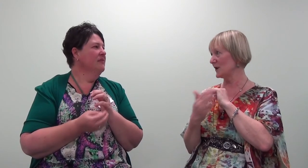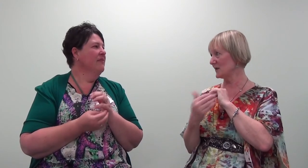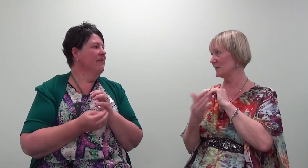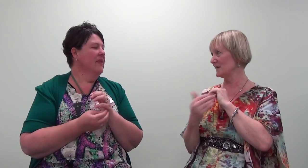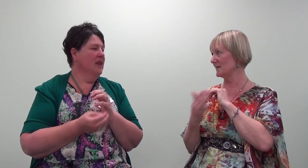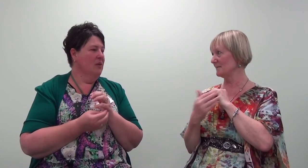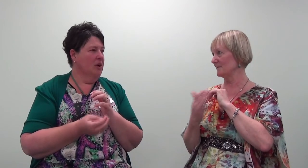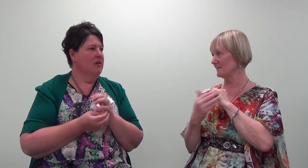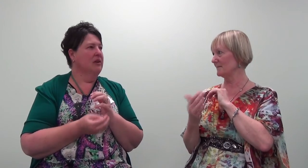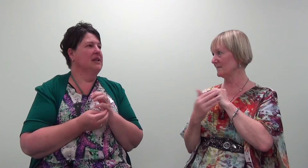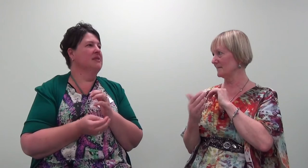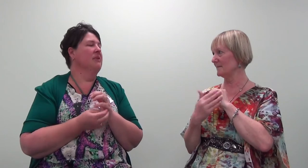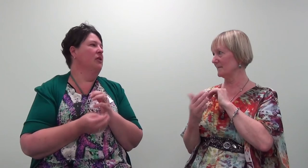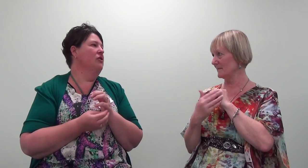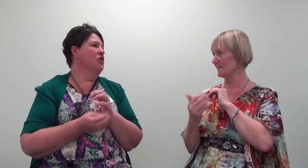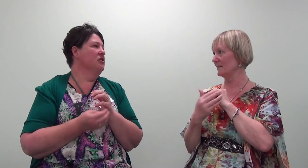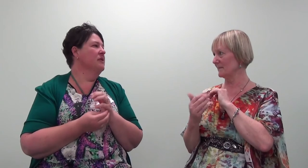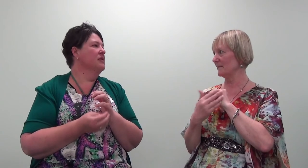judgments. I want to release my own judgments.